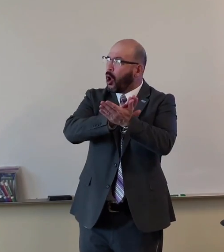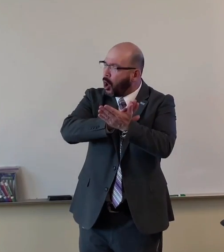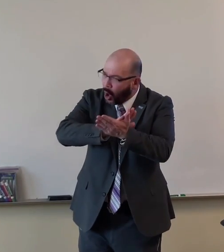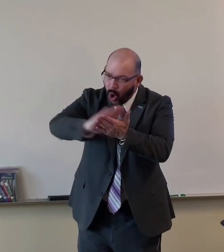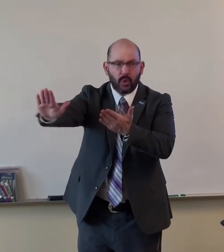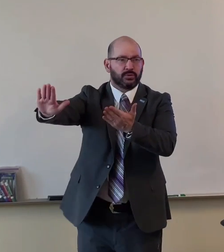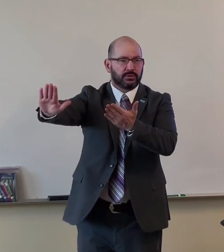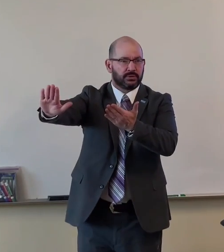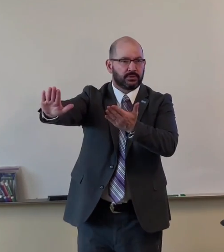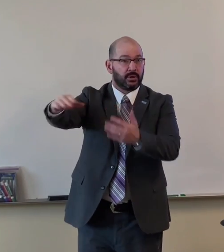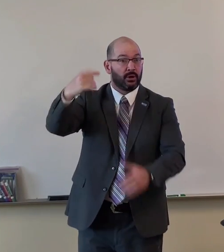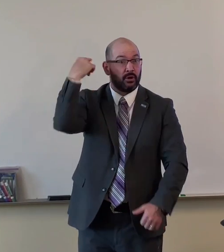holy